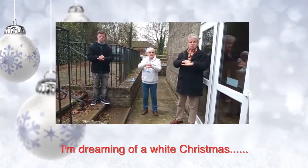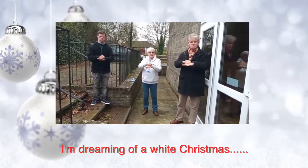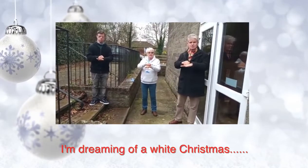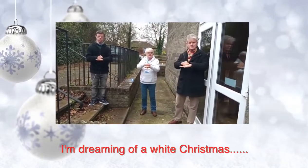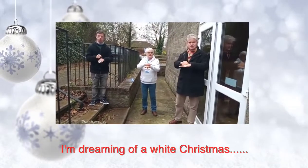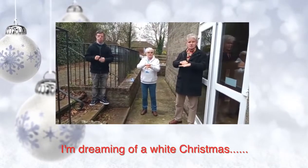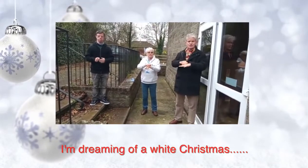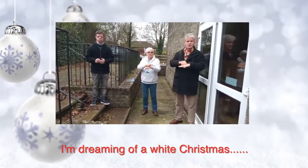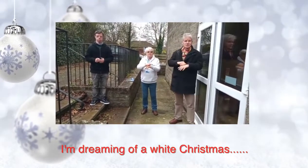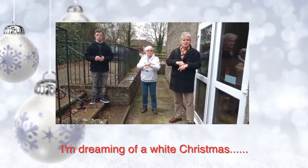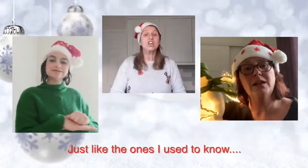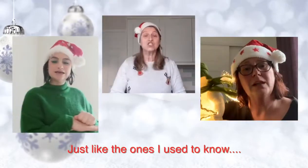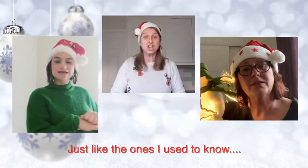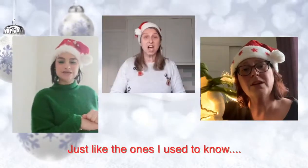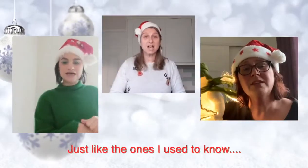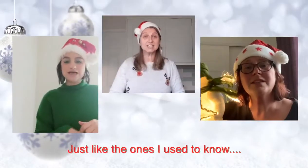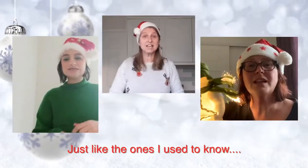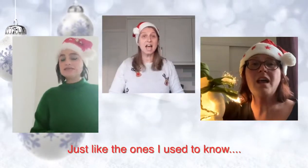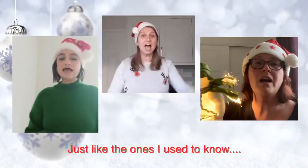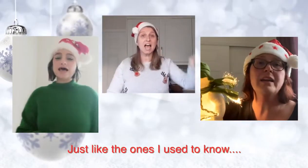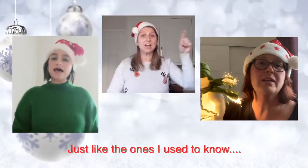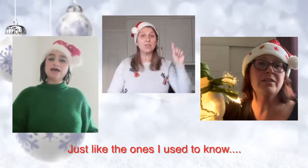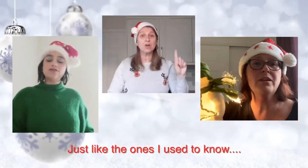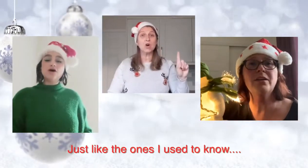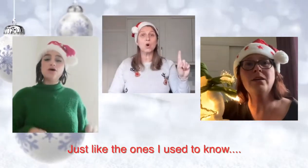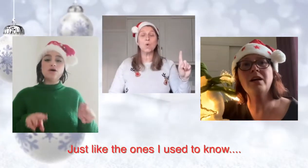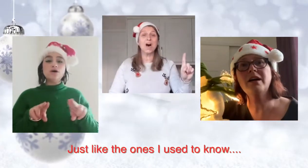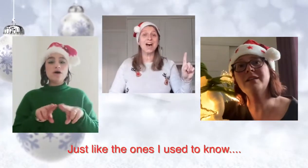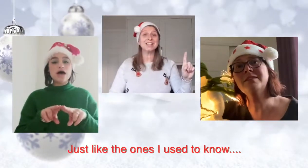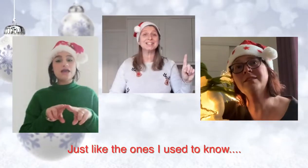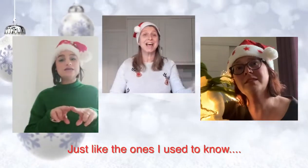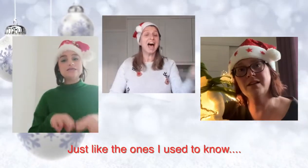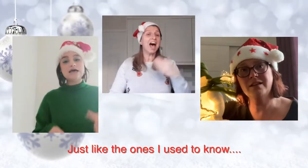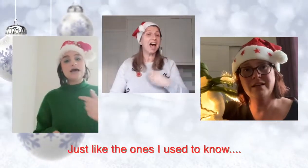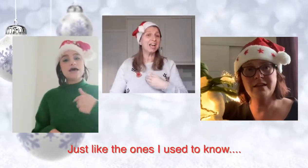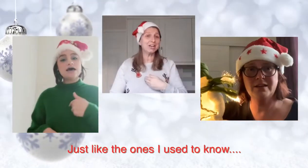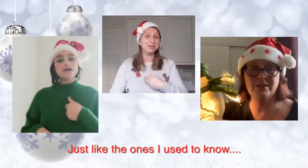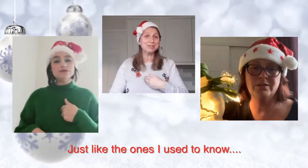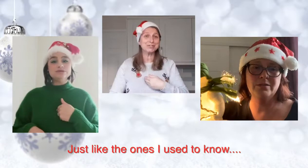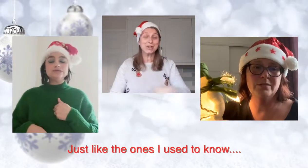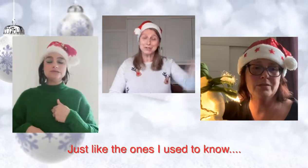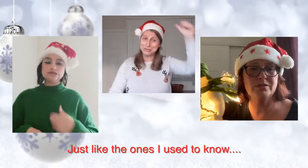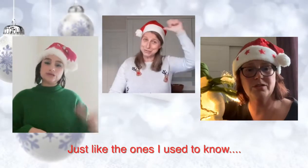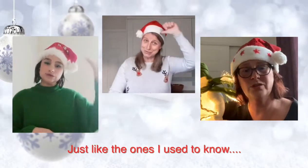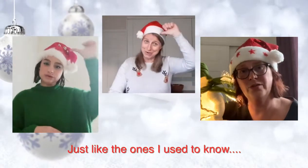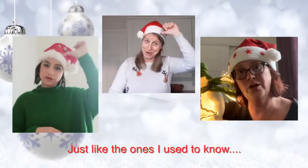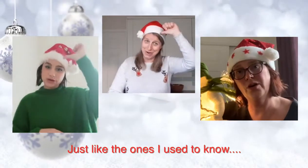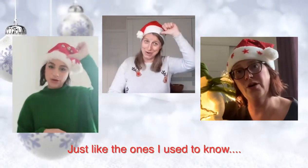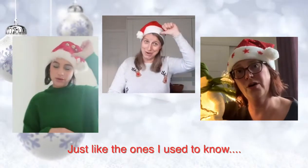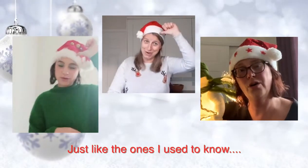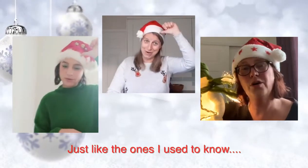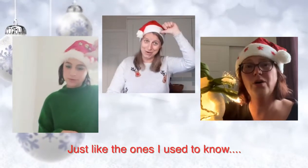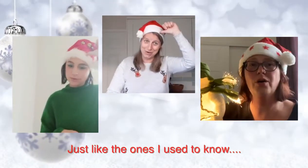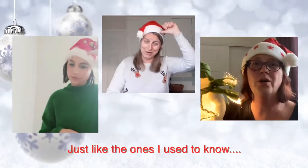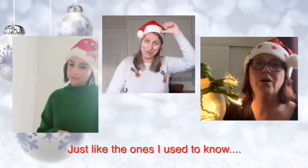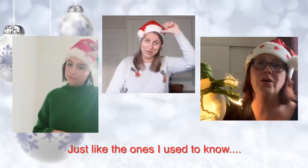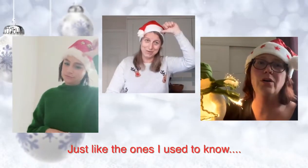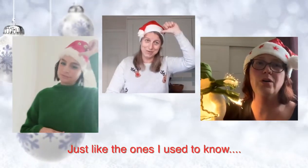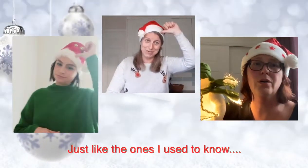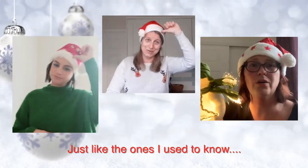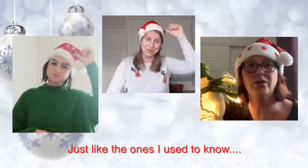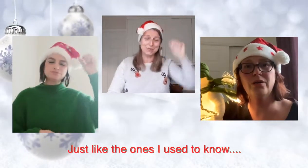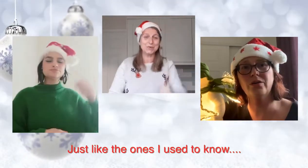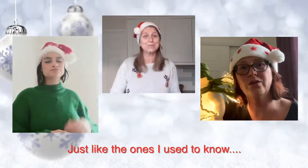Just like the ones I used to know